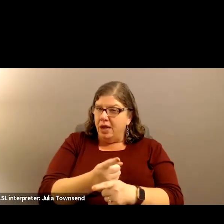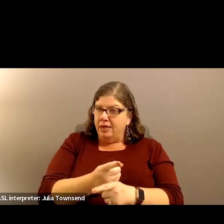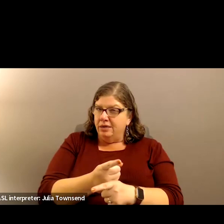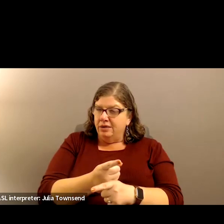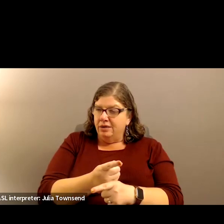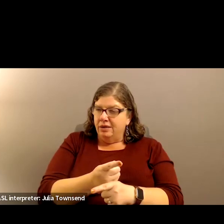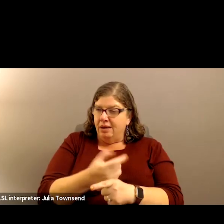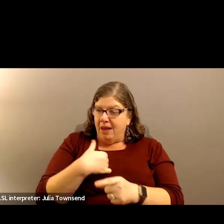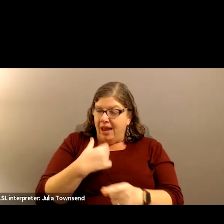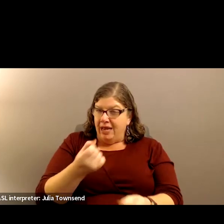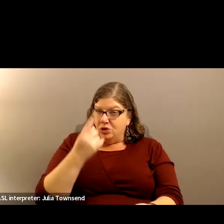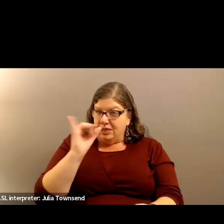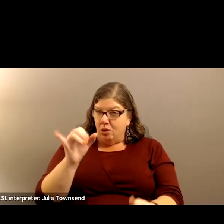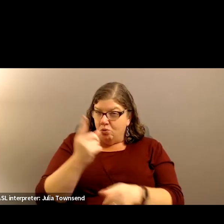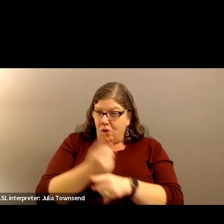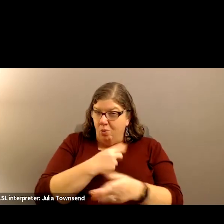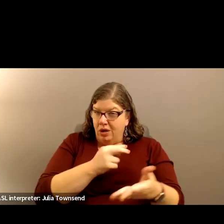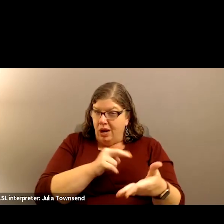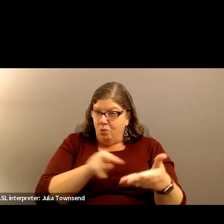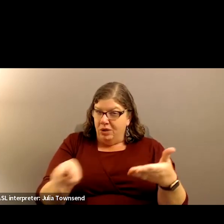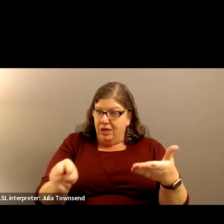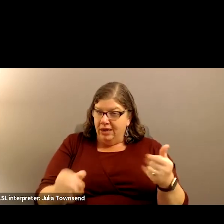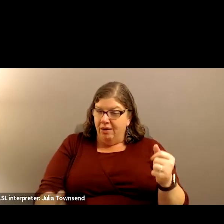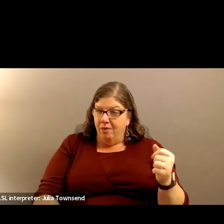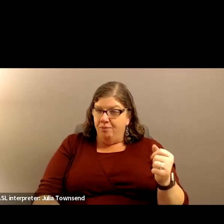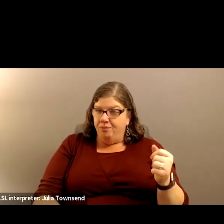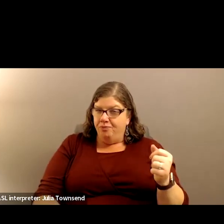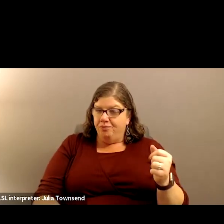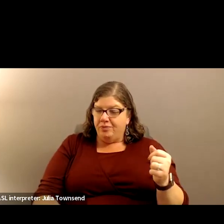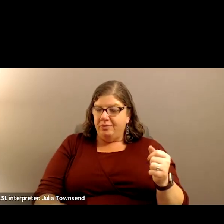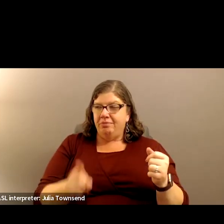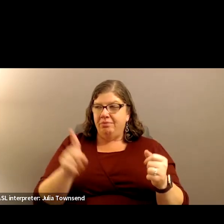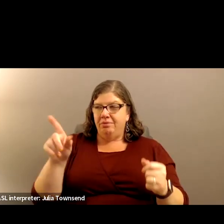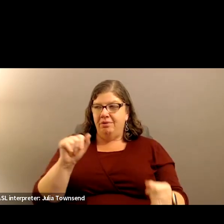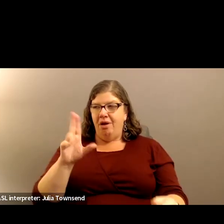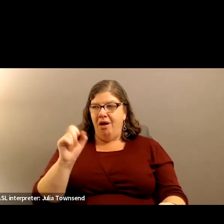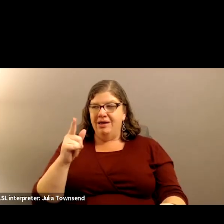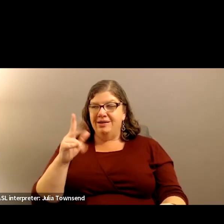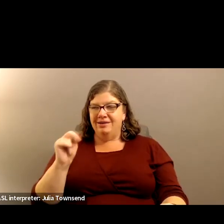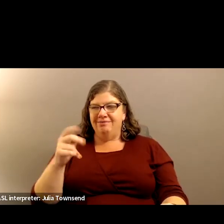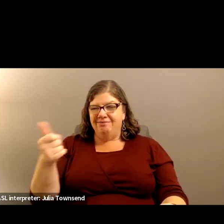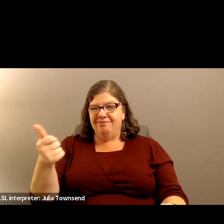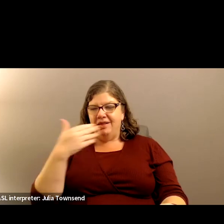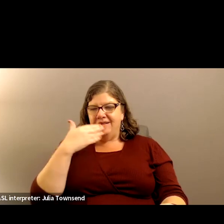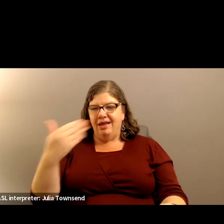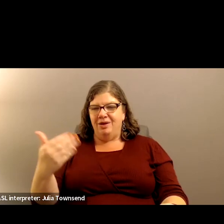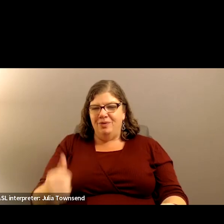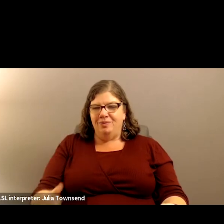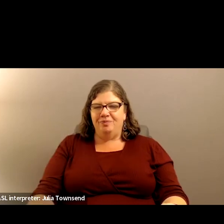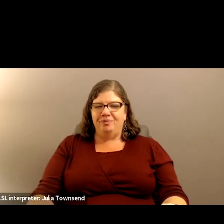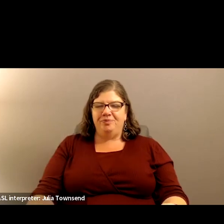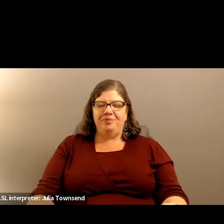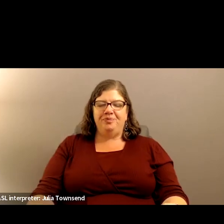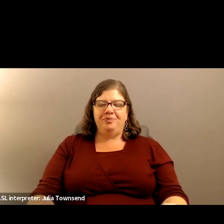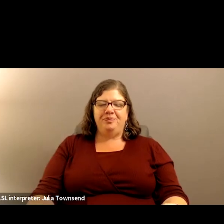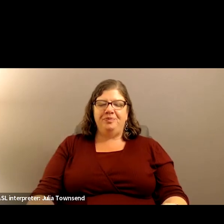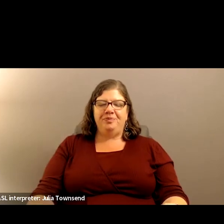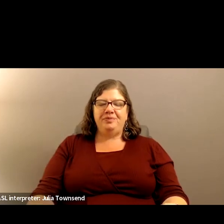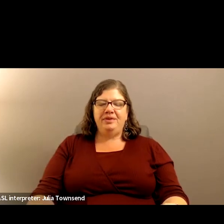Am I reading that right? Here comes Austin. Okay. you, Austin. Yeah.